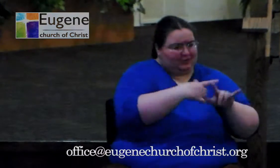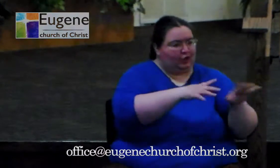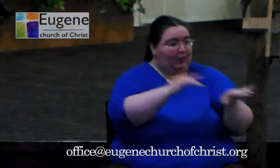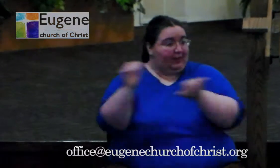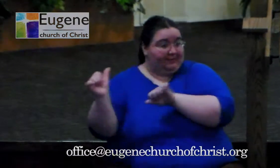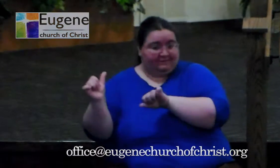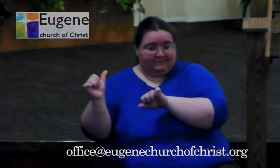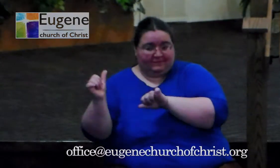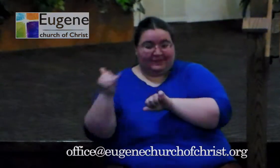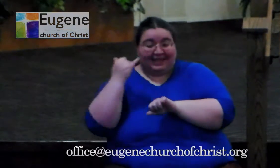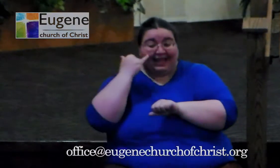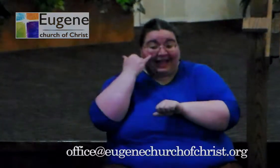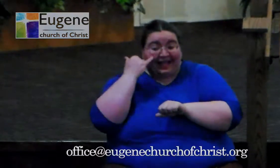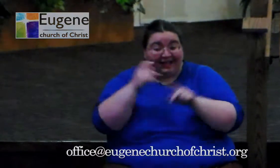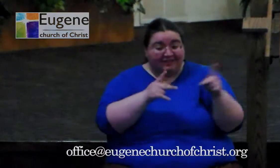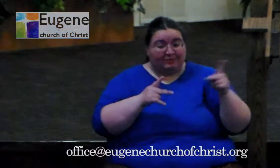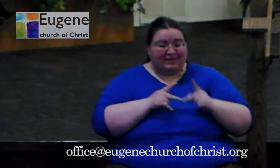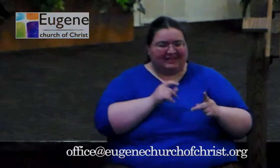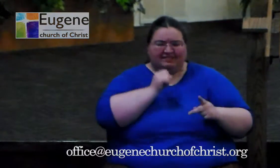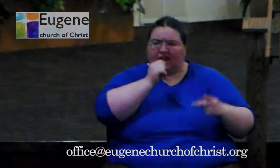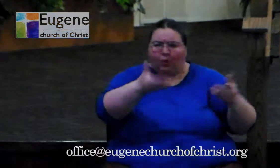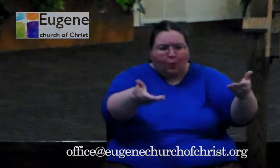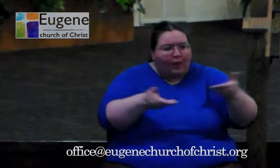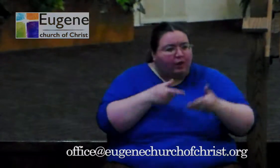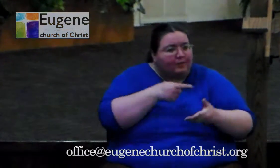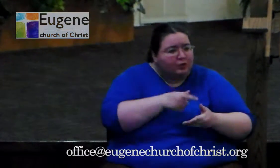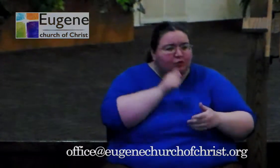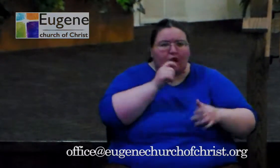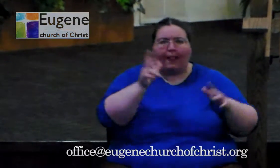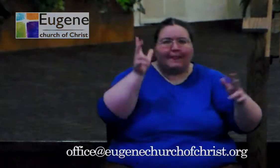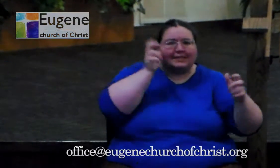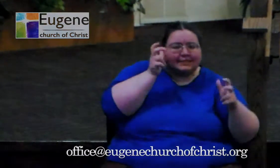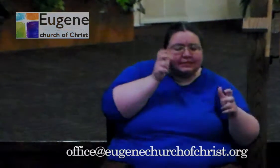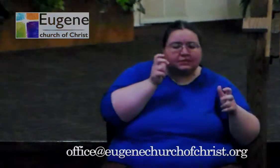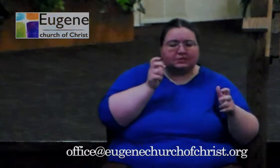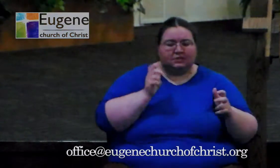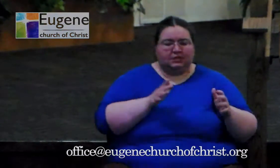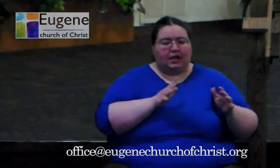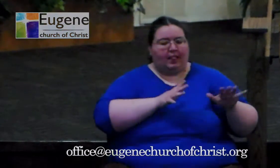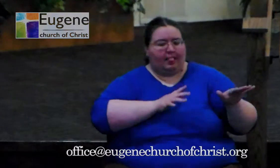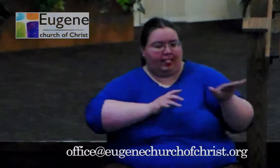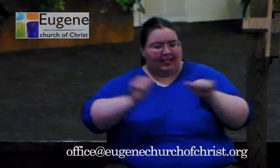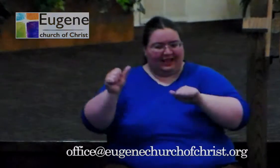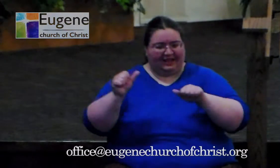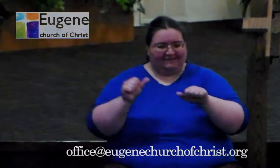leave that place and shake the dust off your feet as a testimony against them. Go ahead again, David.